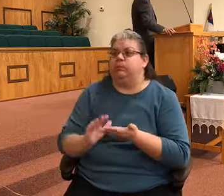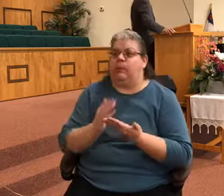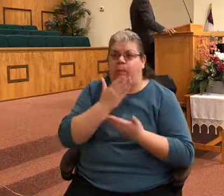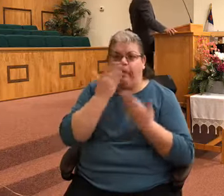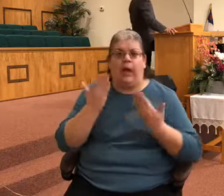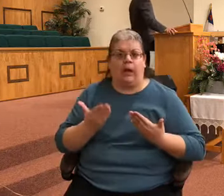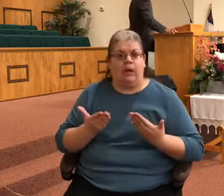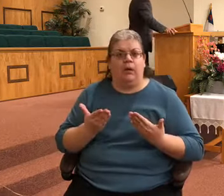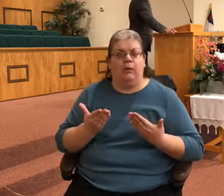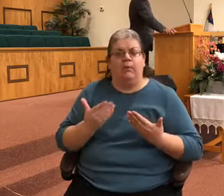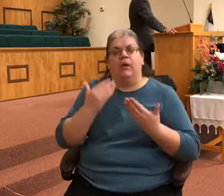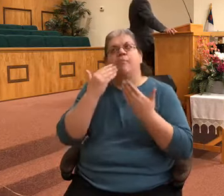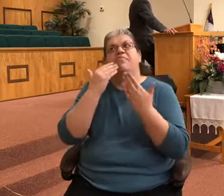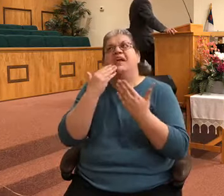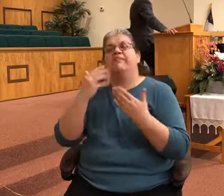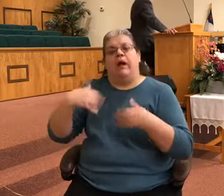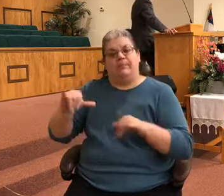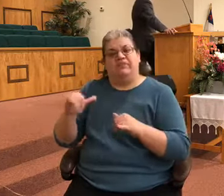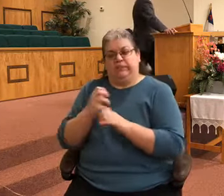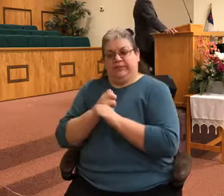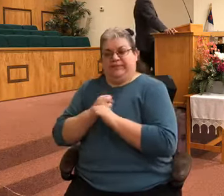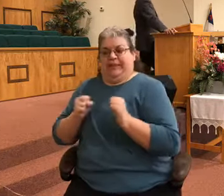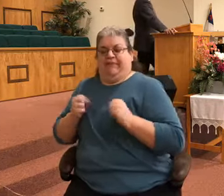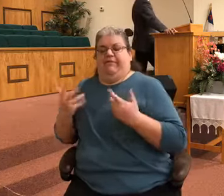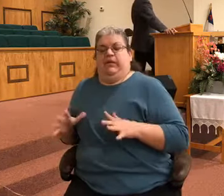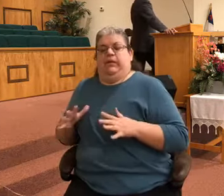Christ regardless of my lack of devotion at times.